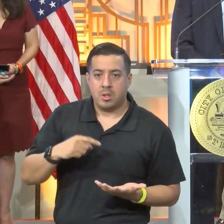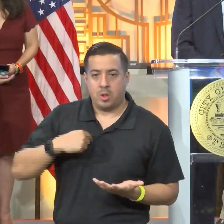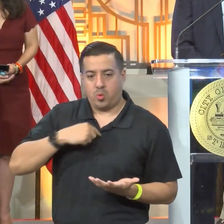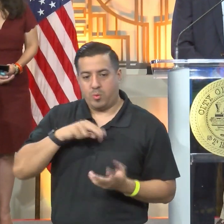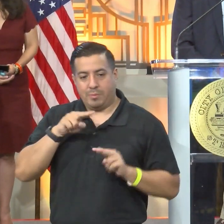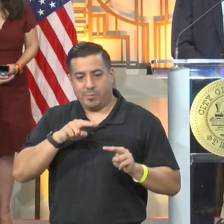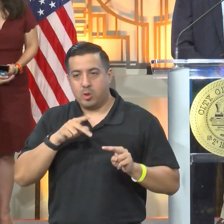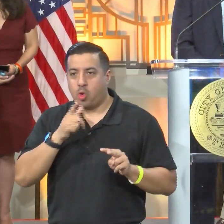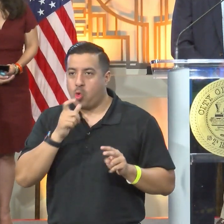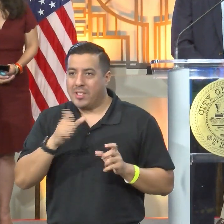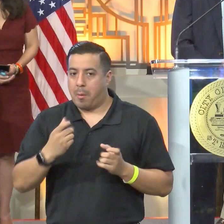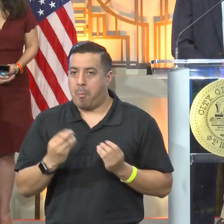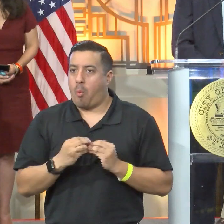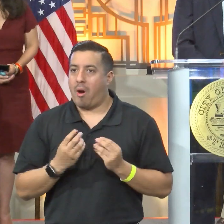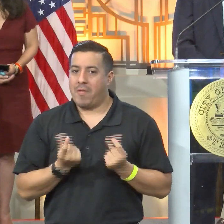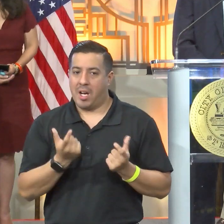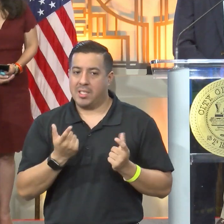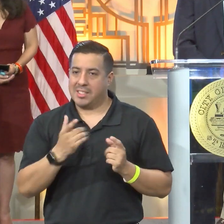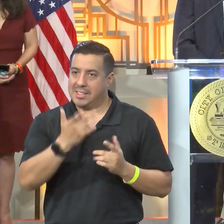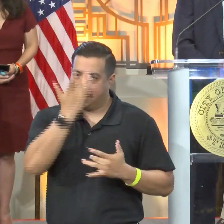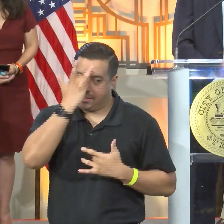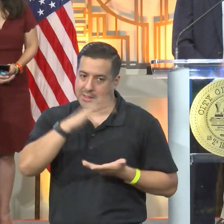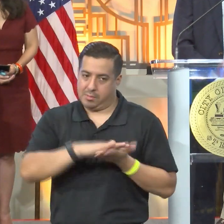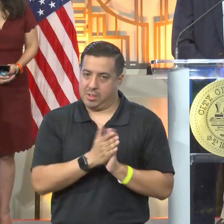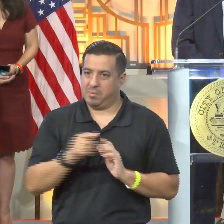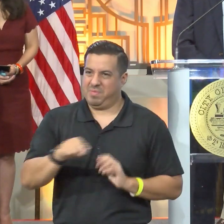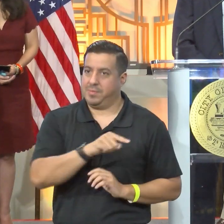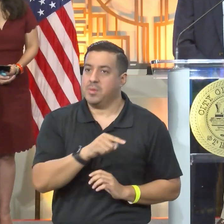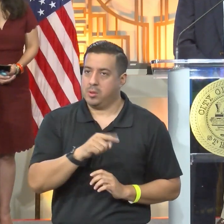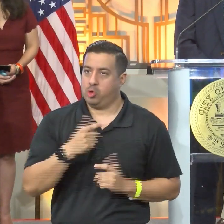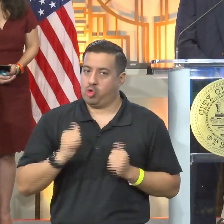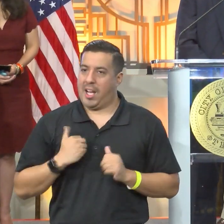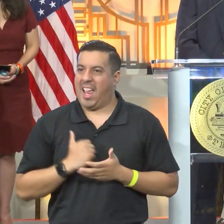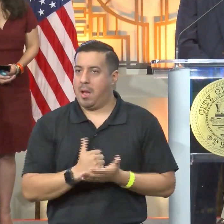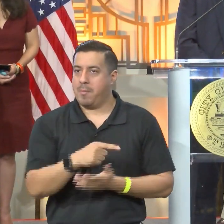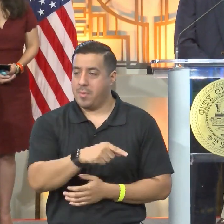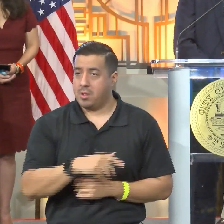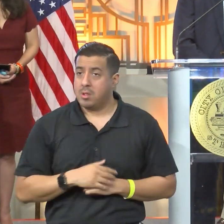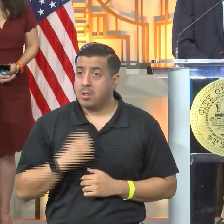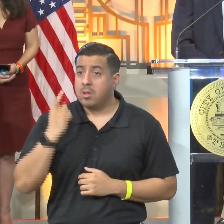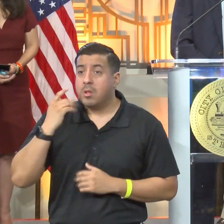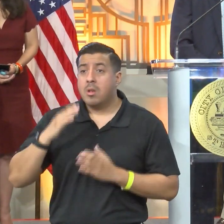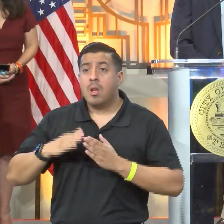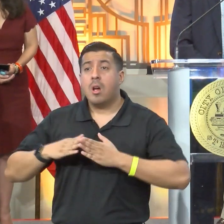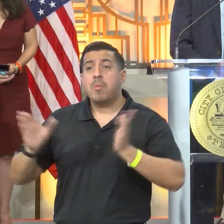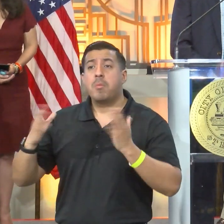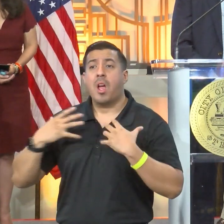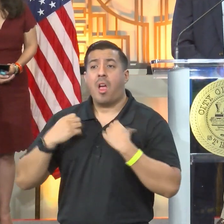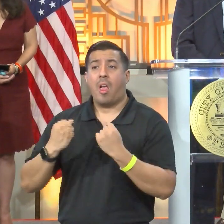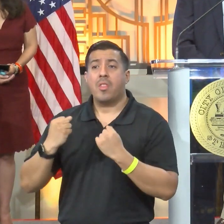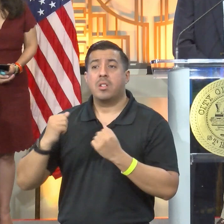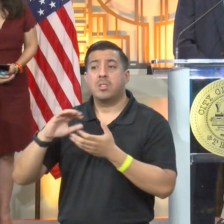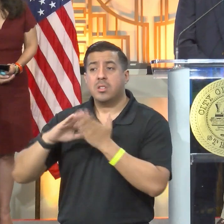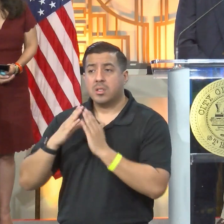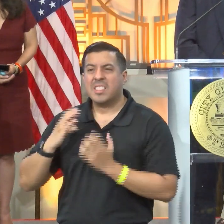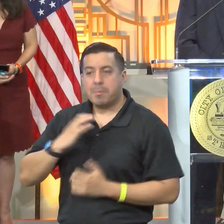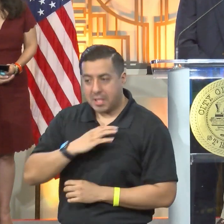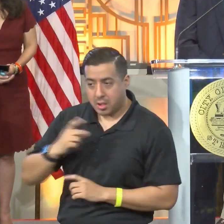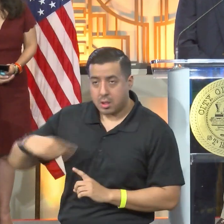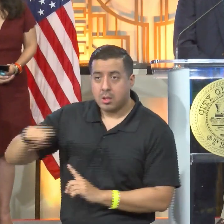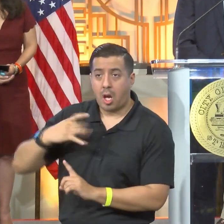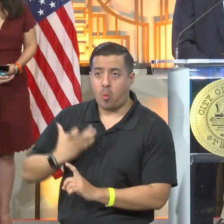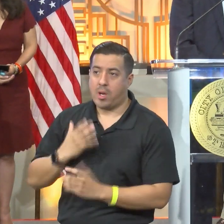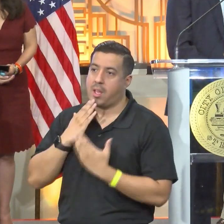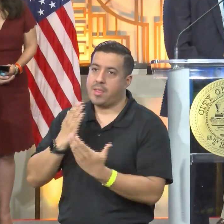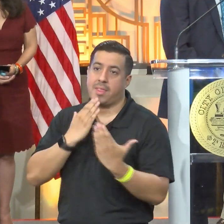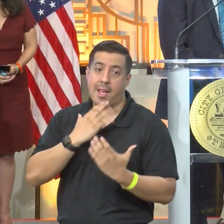areas much more faster. So, with that, from the public health subcommittee, I would